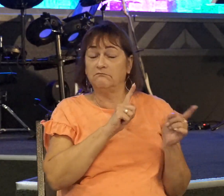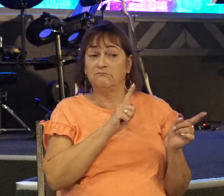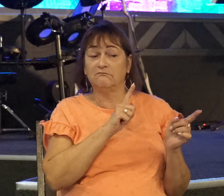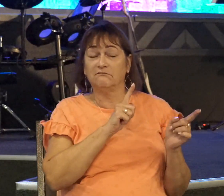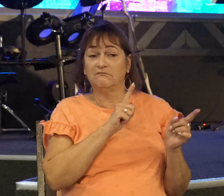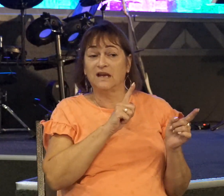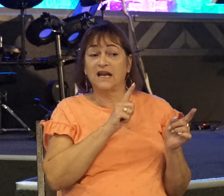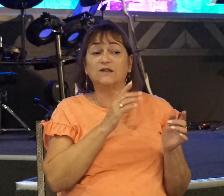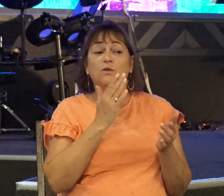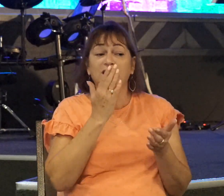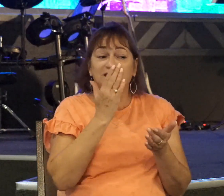what God is doing.